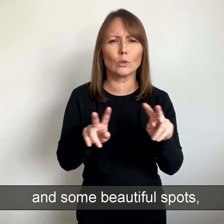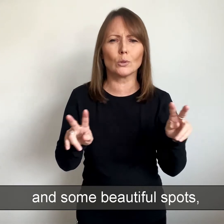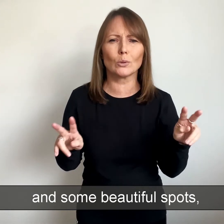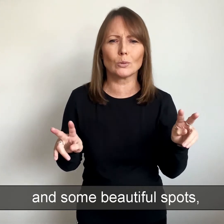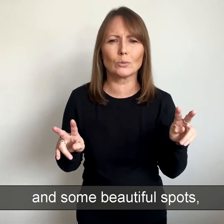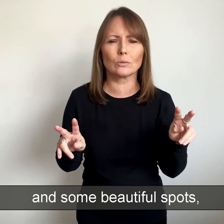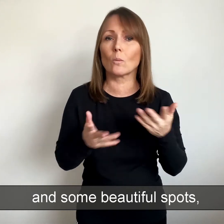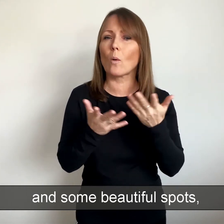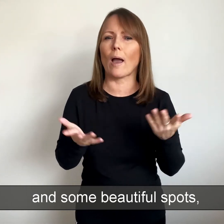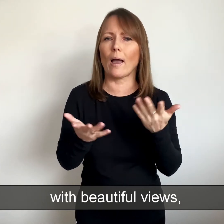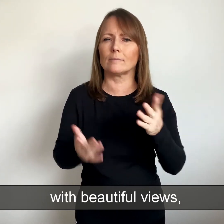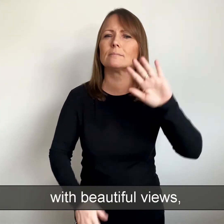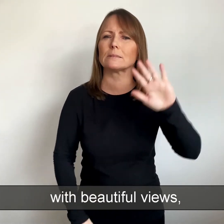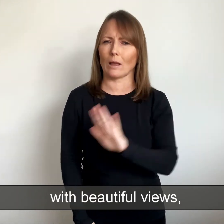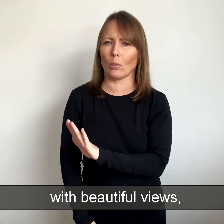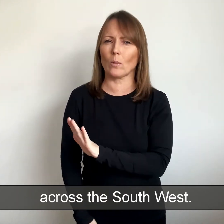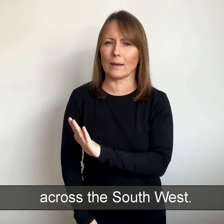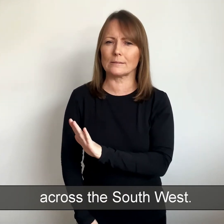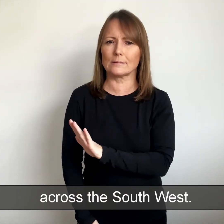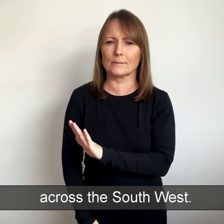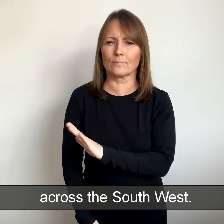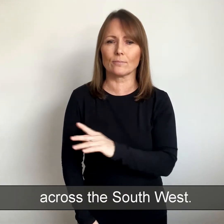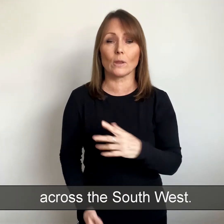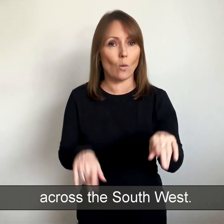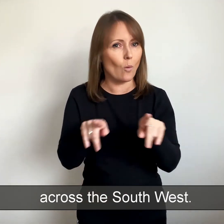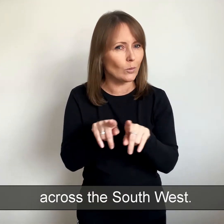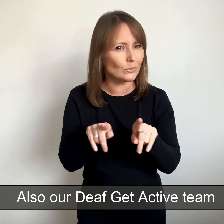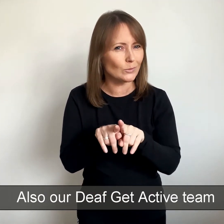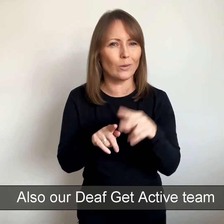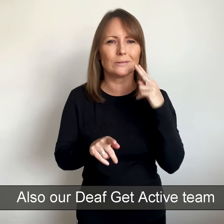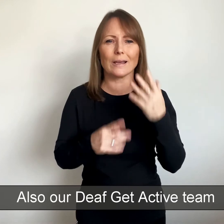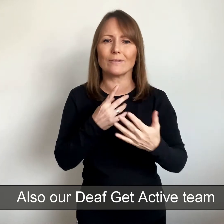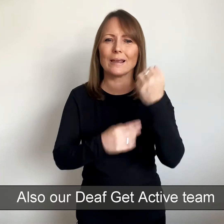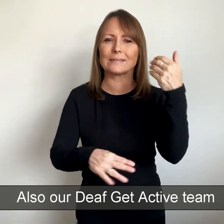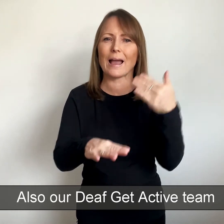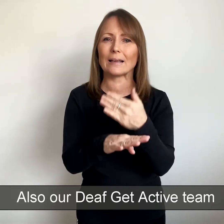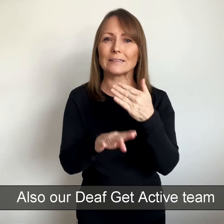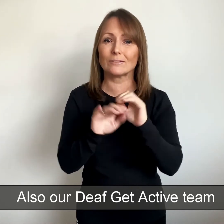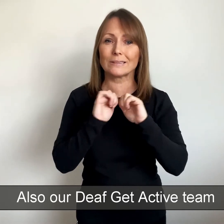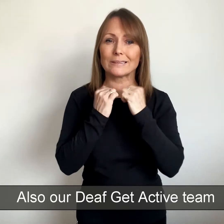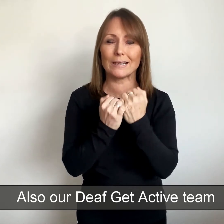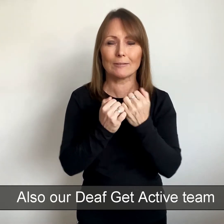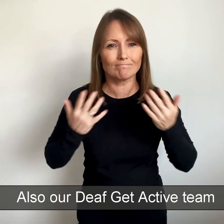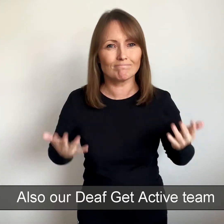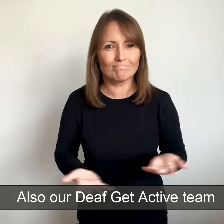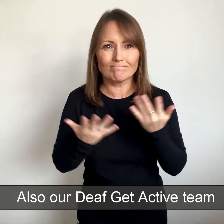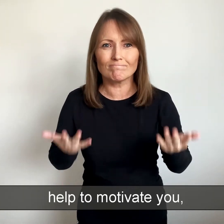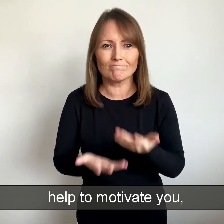beautiful spots with beautiful views across the southwest. Also, our Deaf Get Active team help to